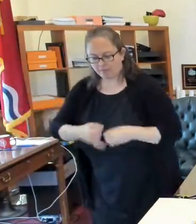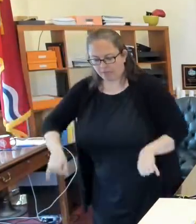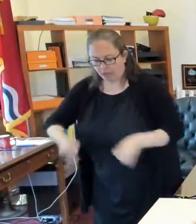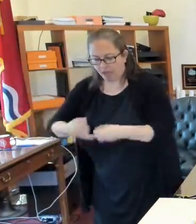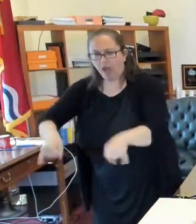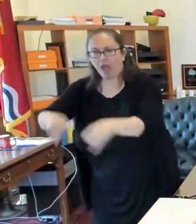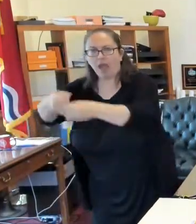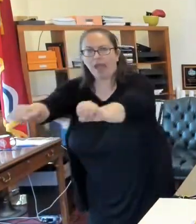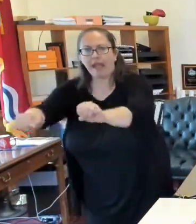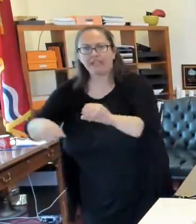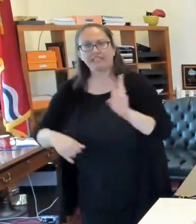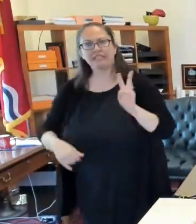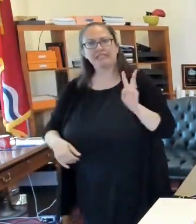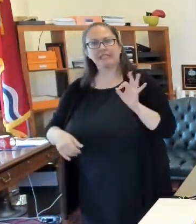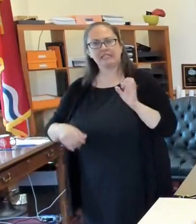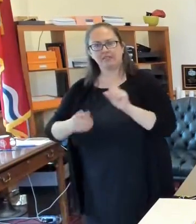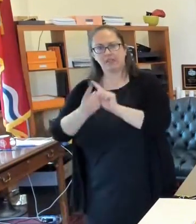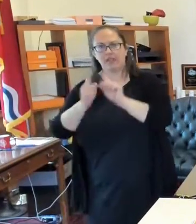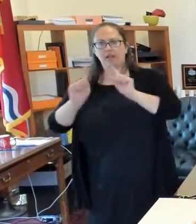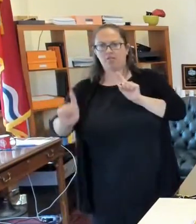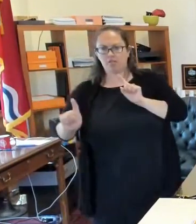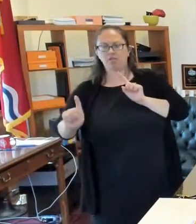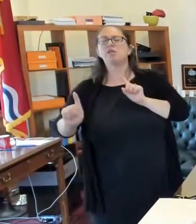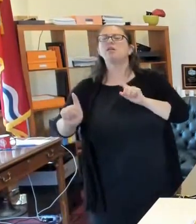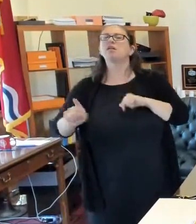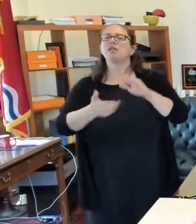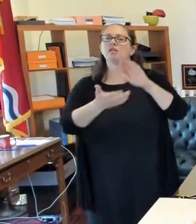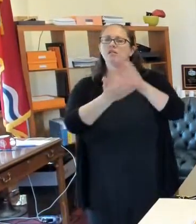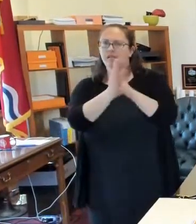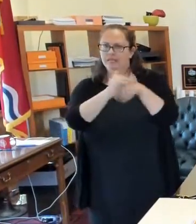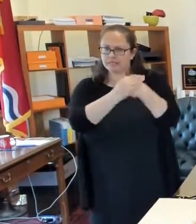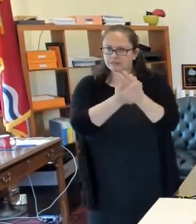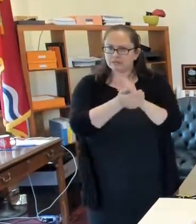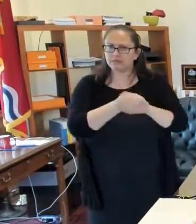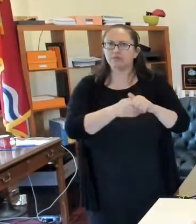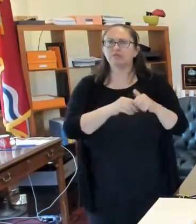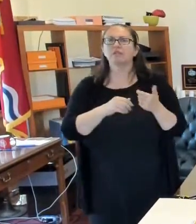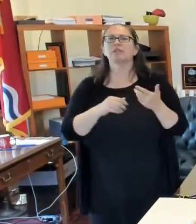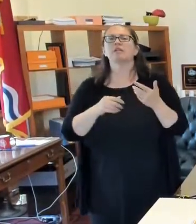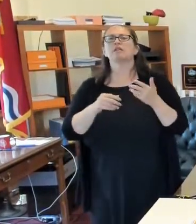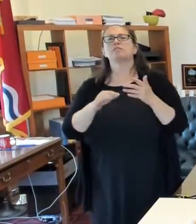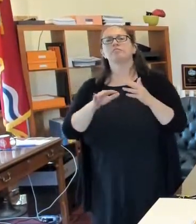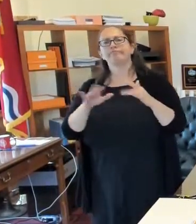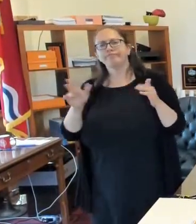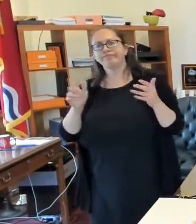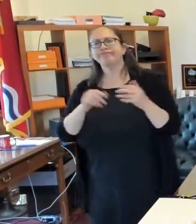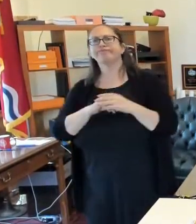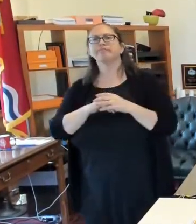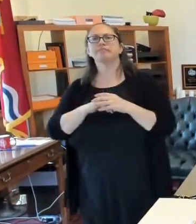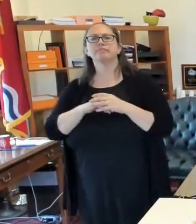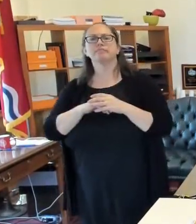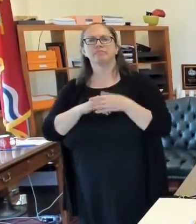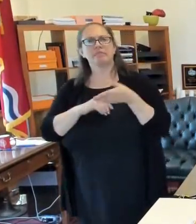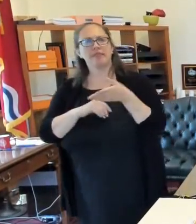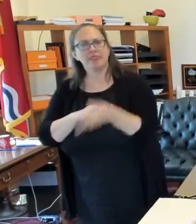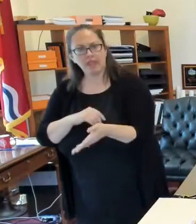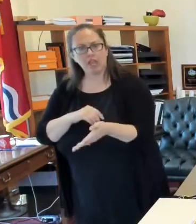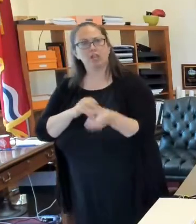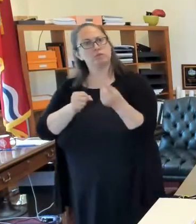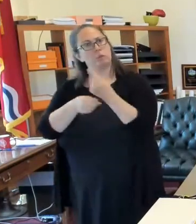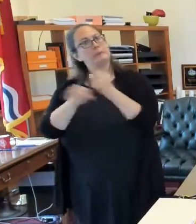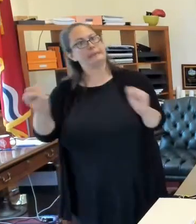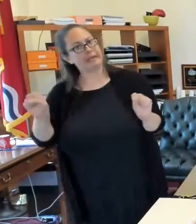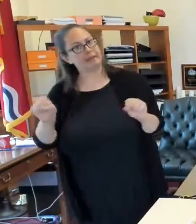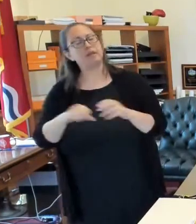Floors marked, uh, hand sanitizers there. Um, and so just please do go